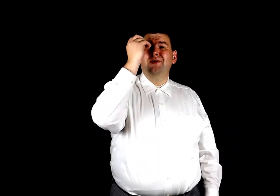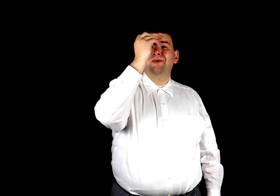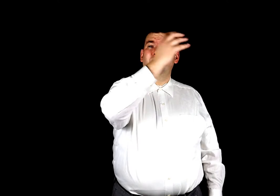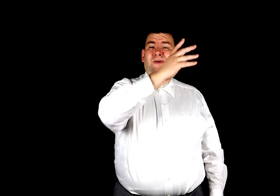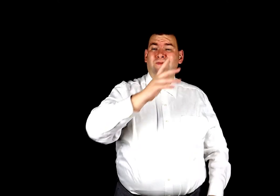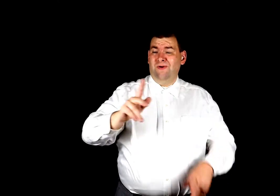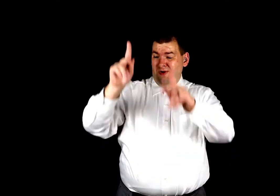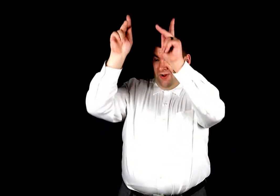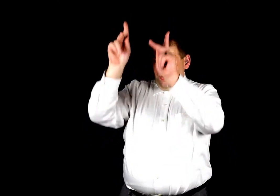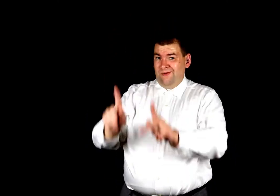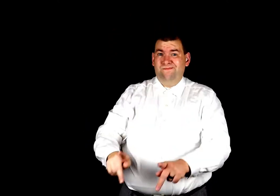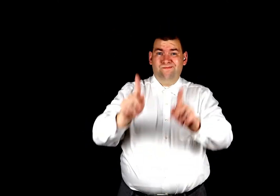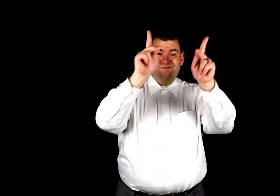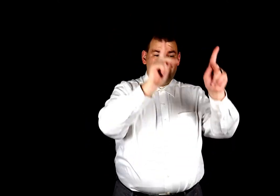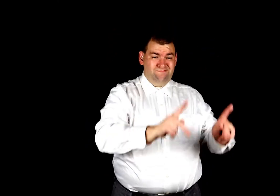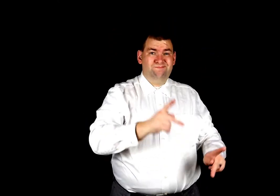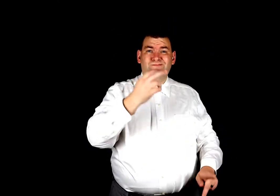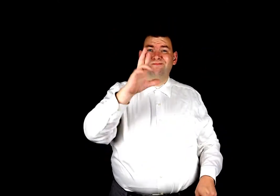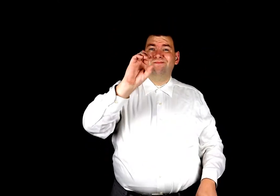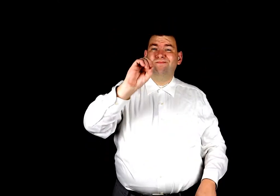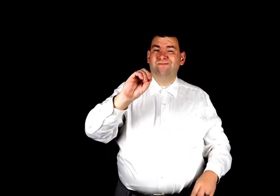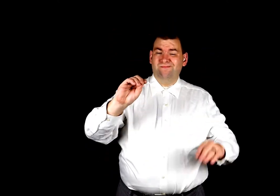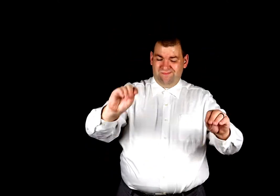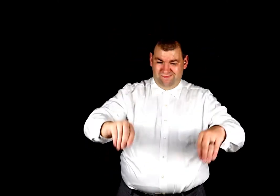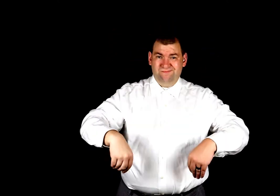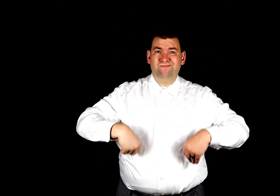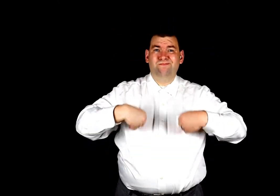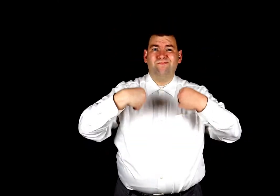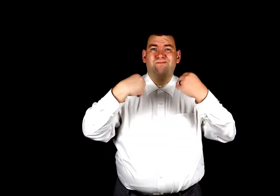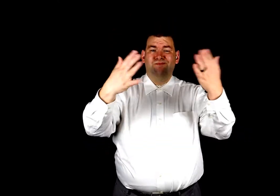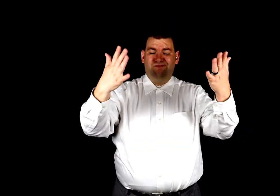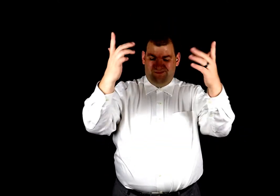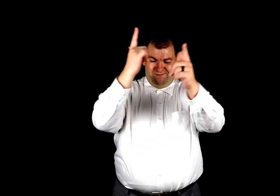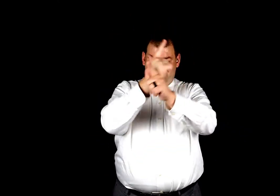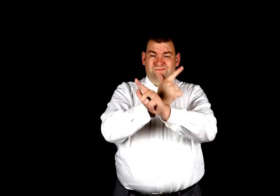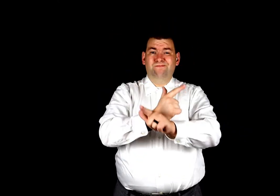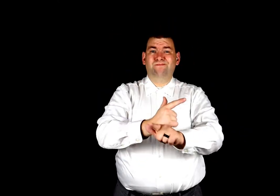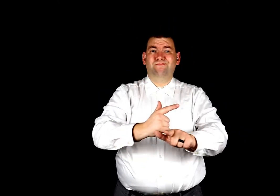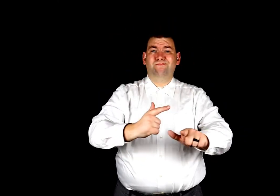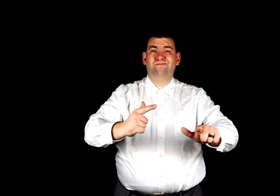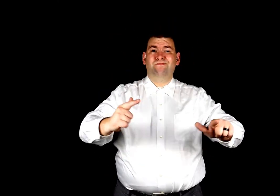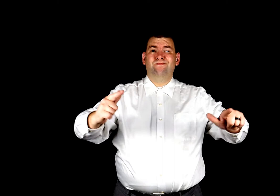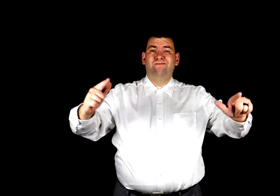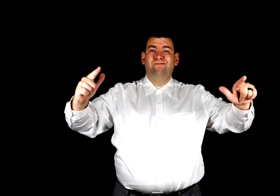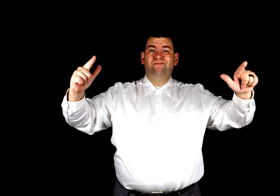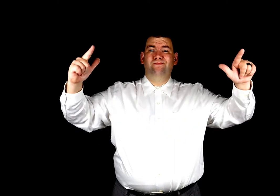beautiful for heroes proved in